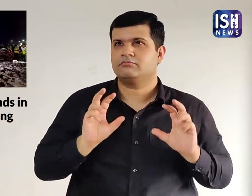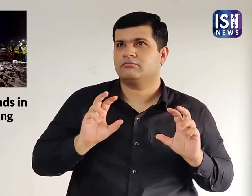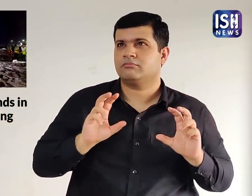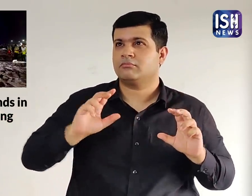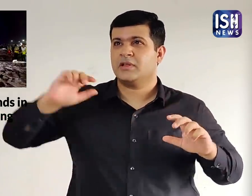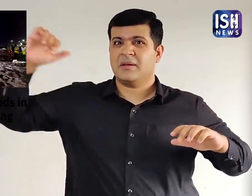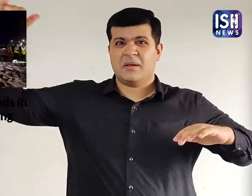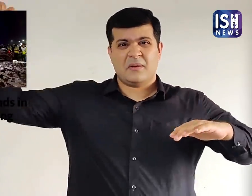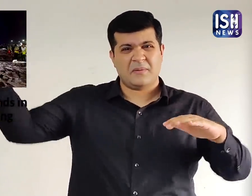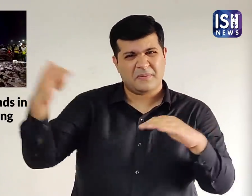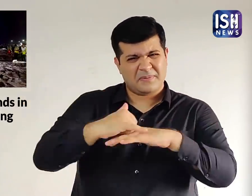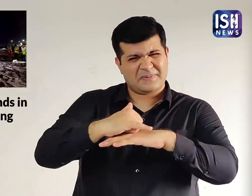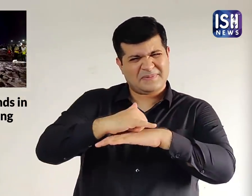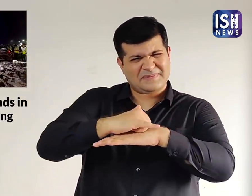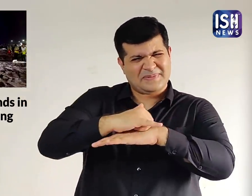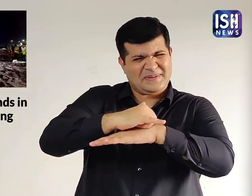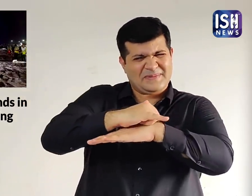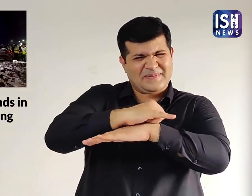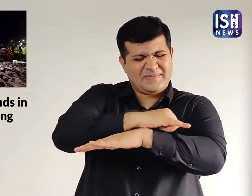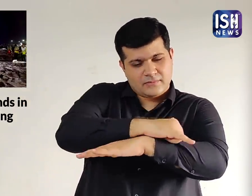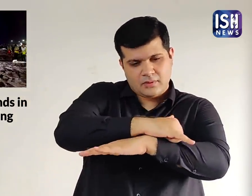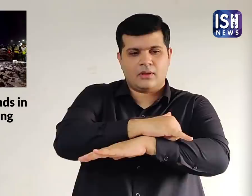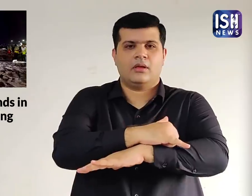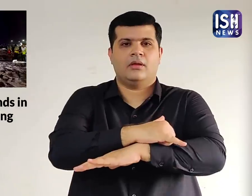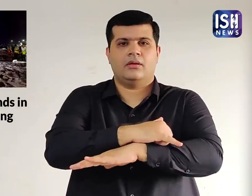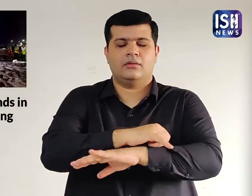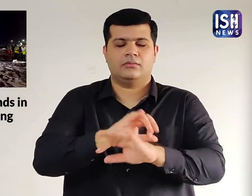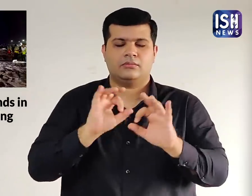The flight then performed the belly landing and landed safely.